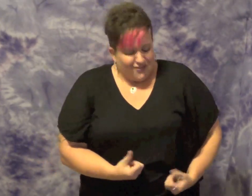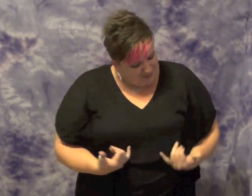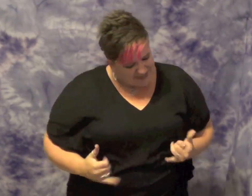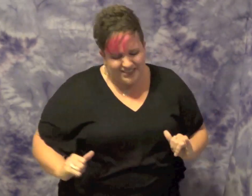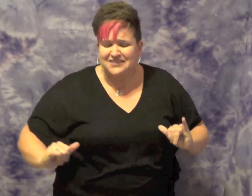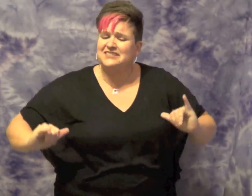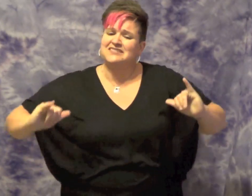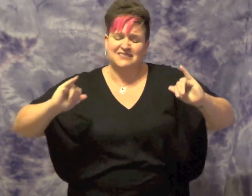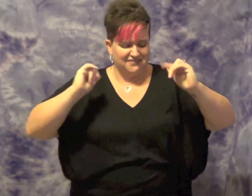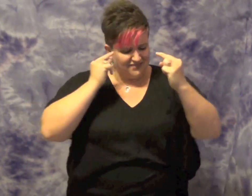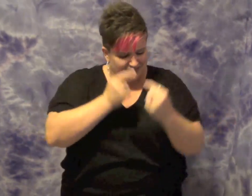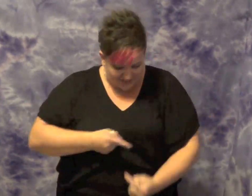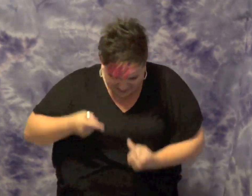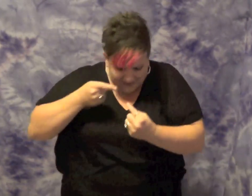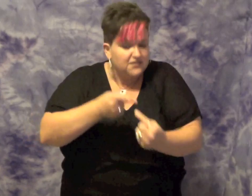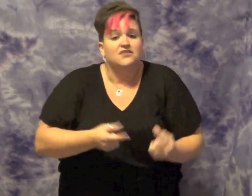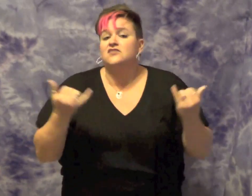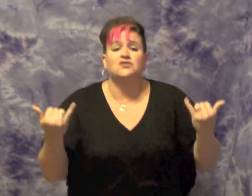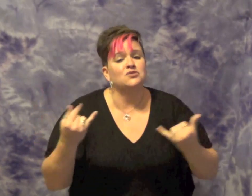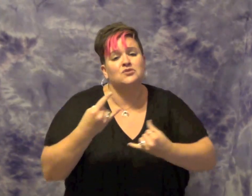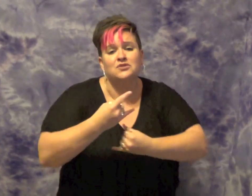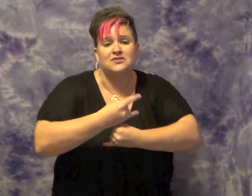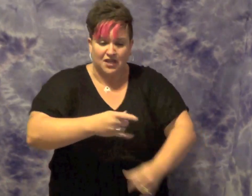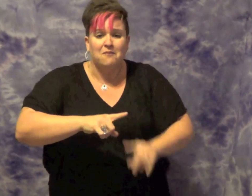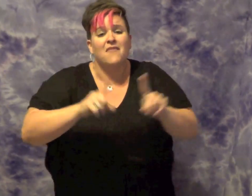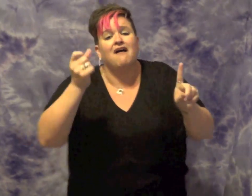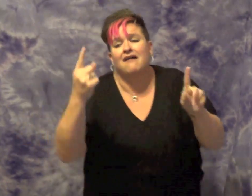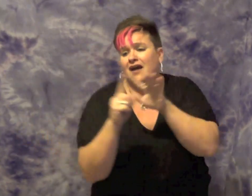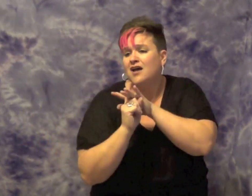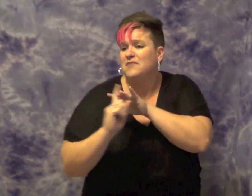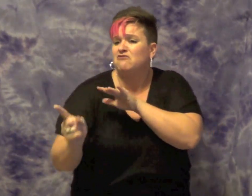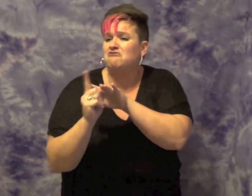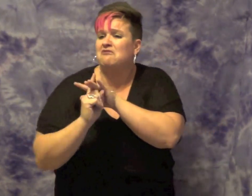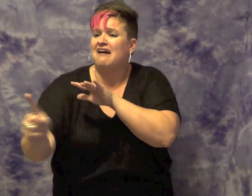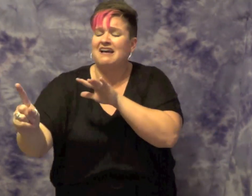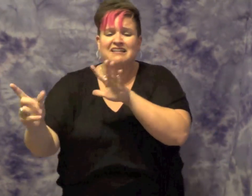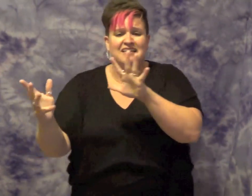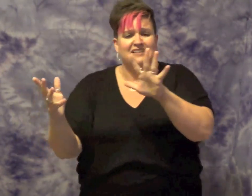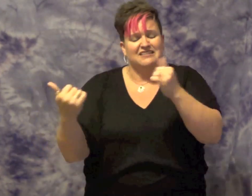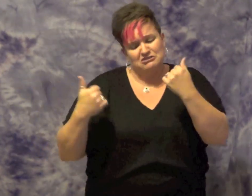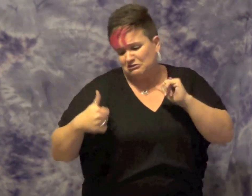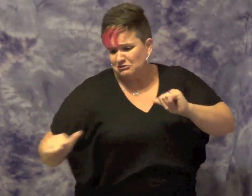I've been running out.